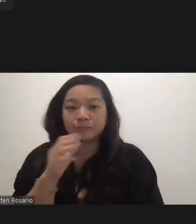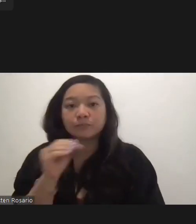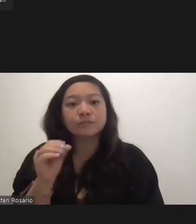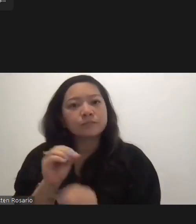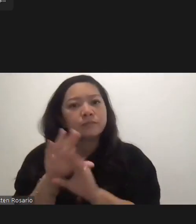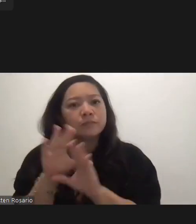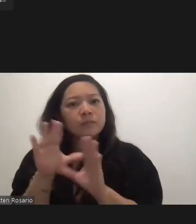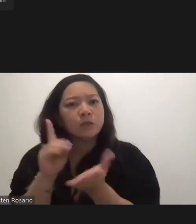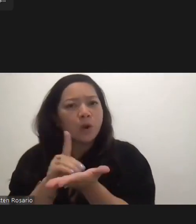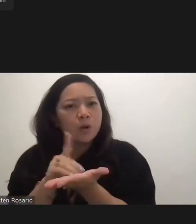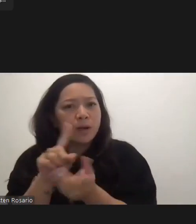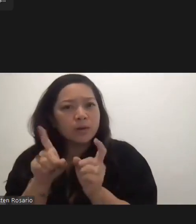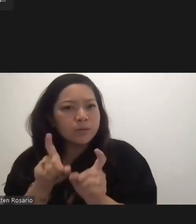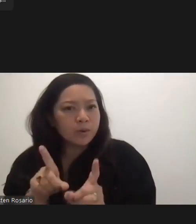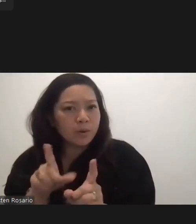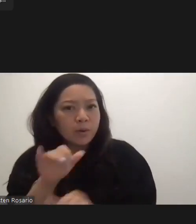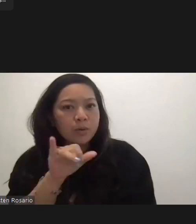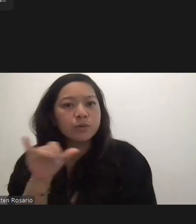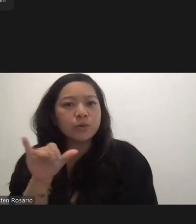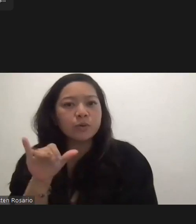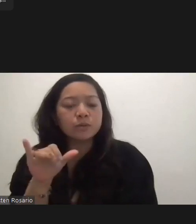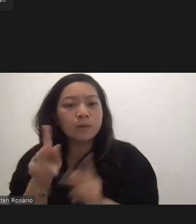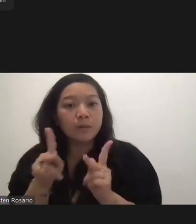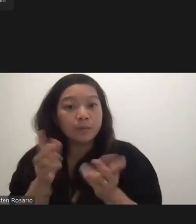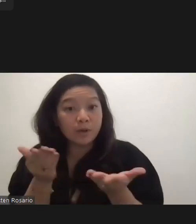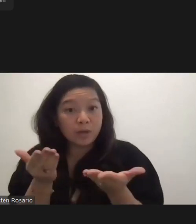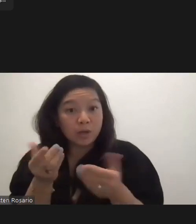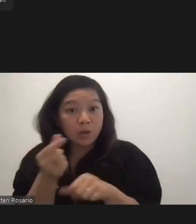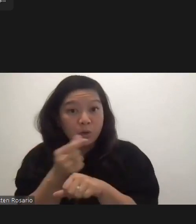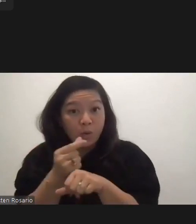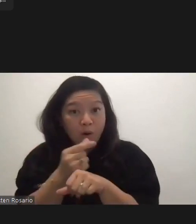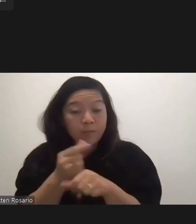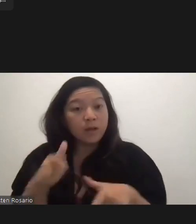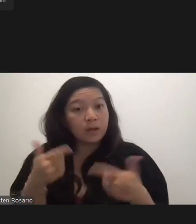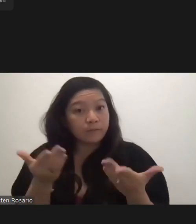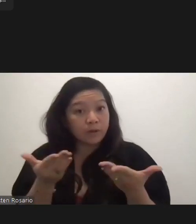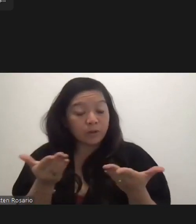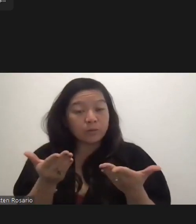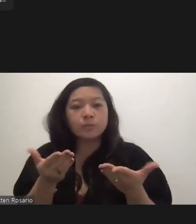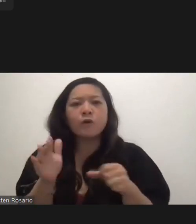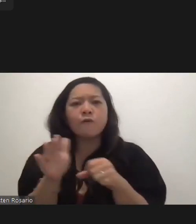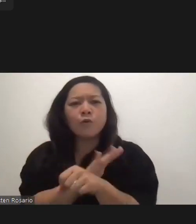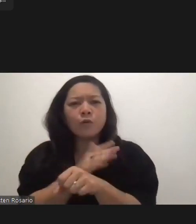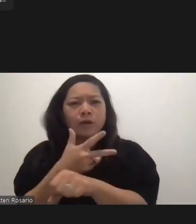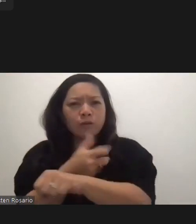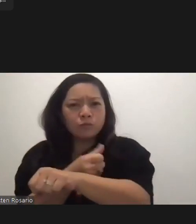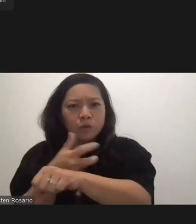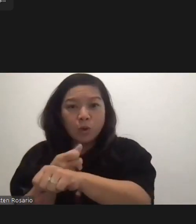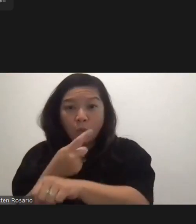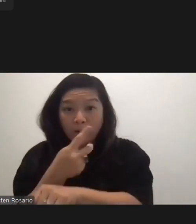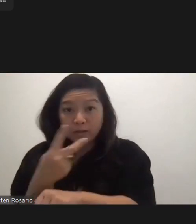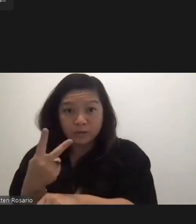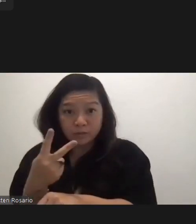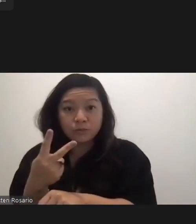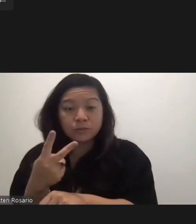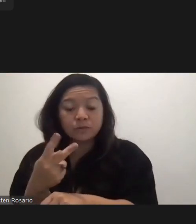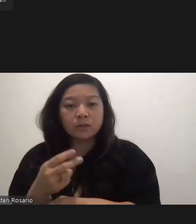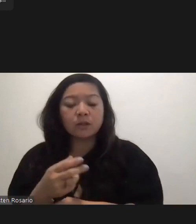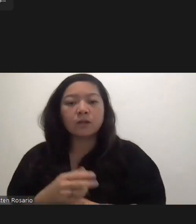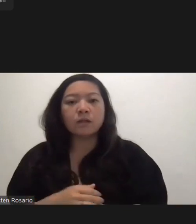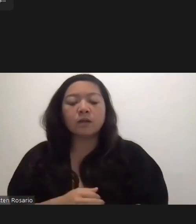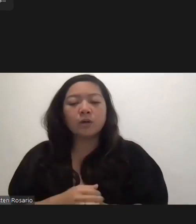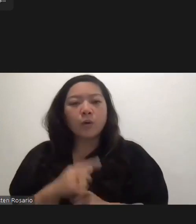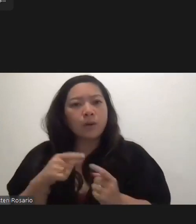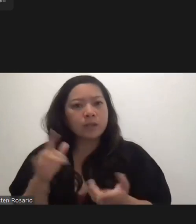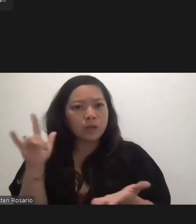those residents of Guam who have been fully vaccinated on Guam, upon their return from